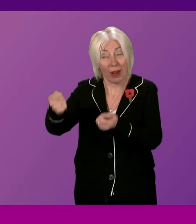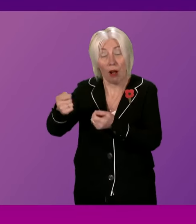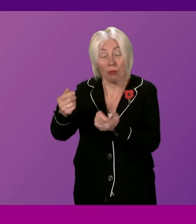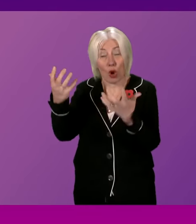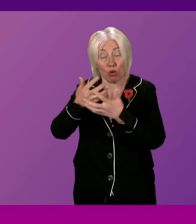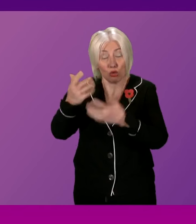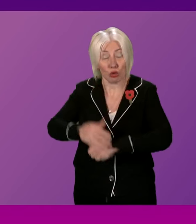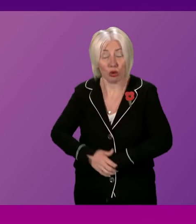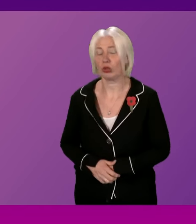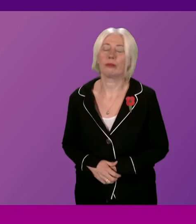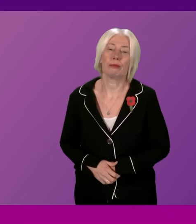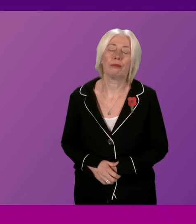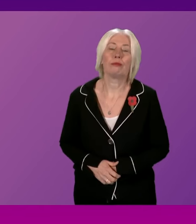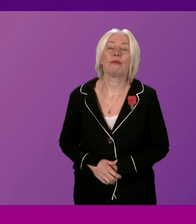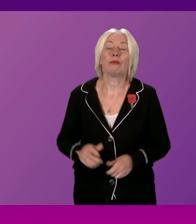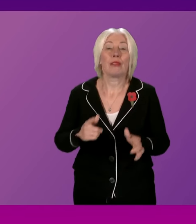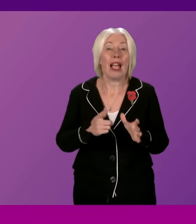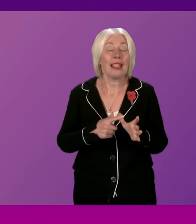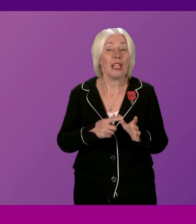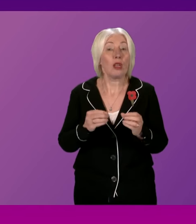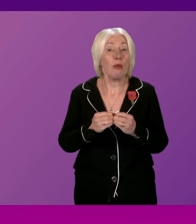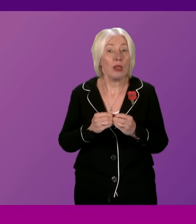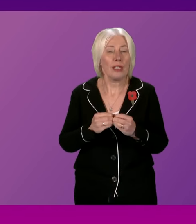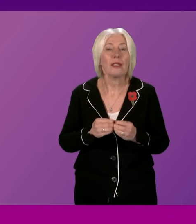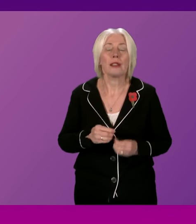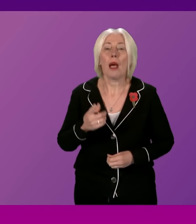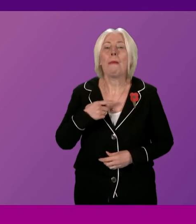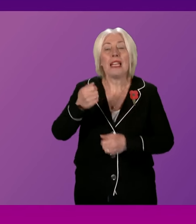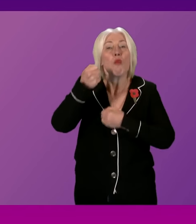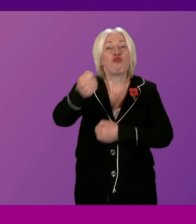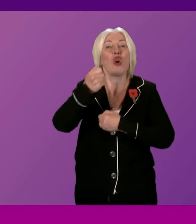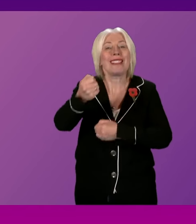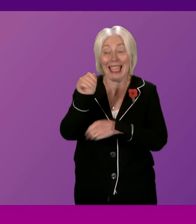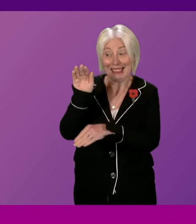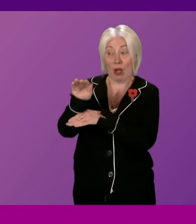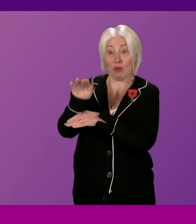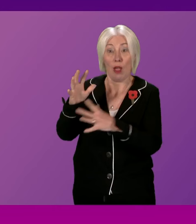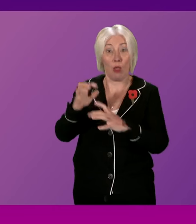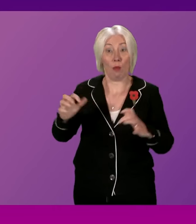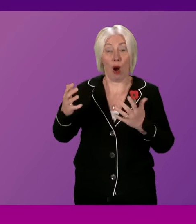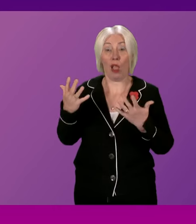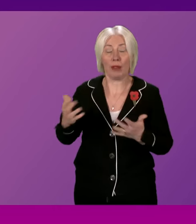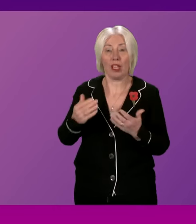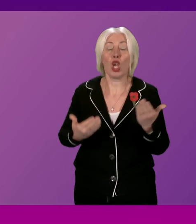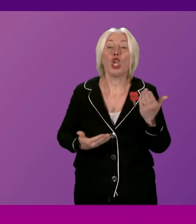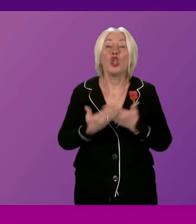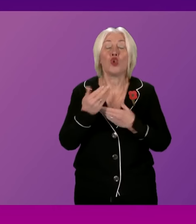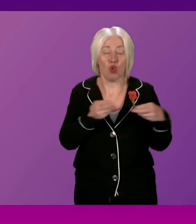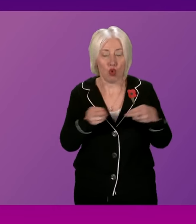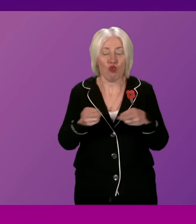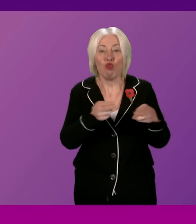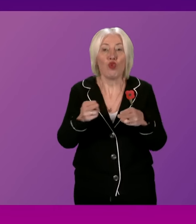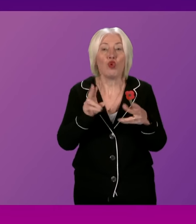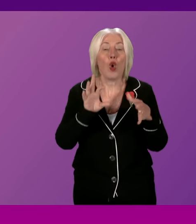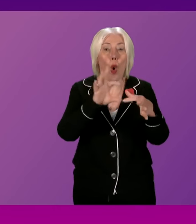Alexander Burnett. Thank you, Presiding Officer. Now, there is a protest happening outside Parliament today for New Roots Home to